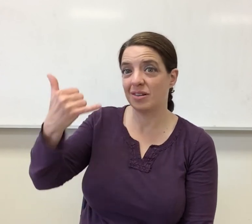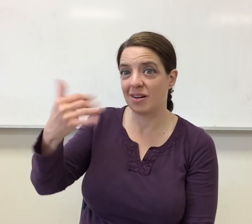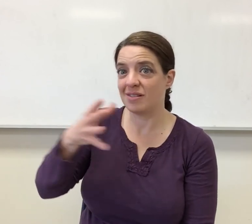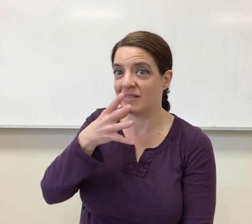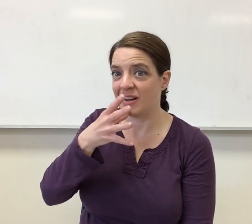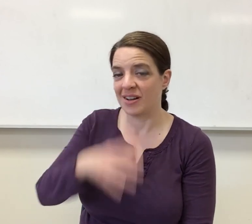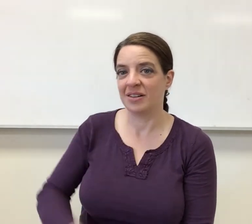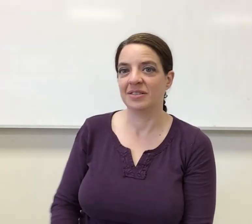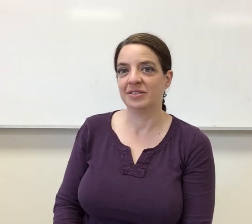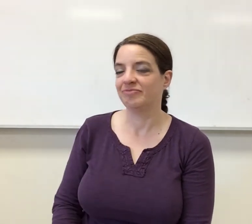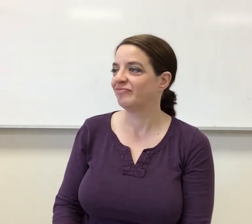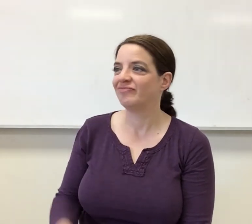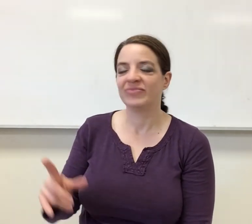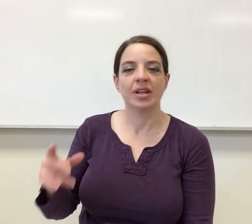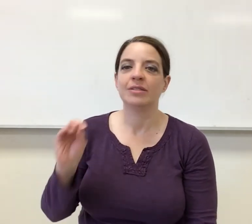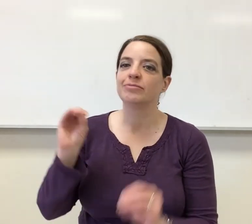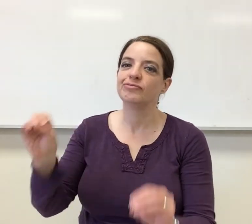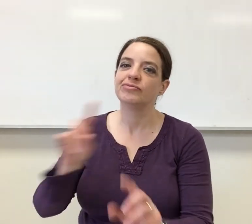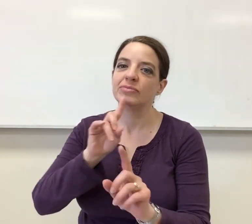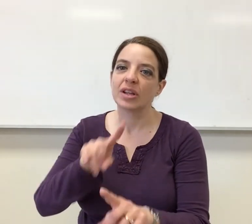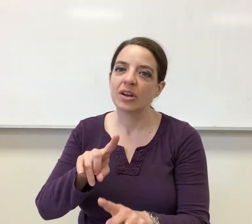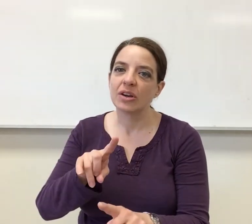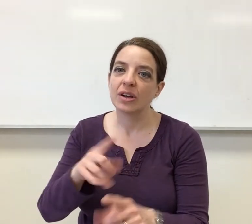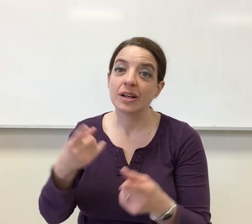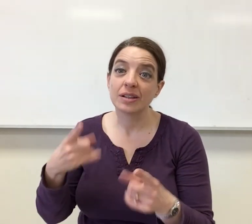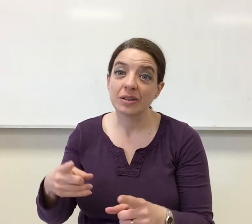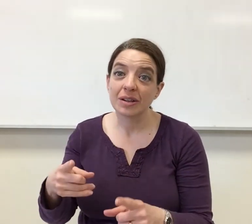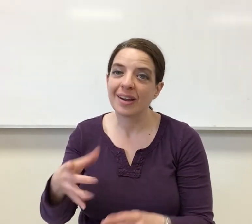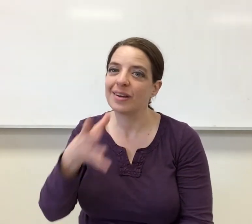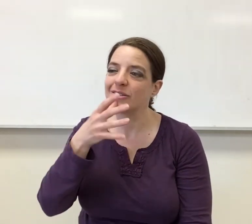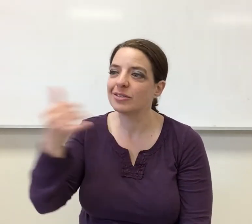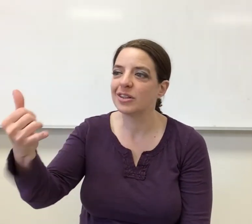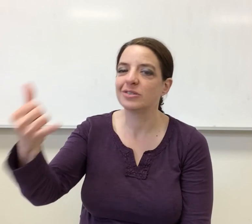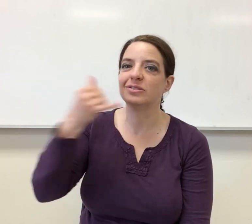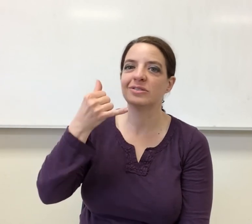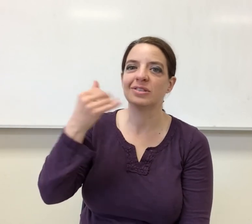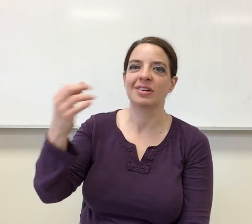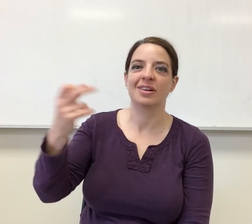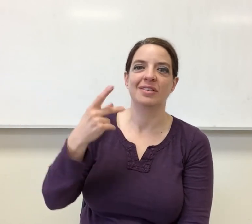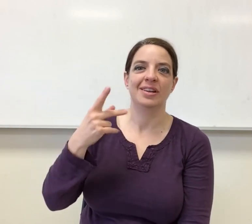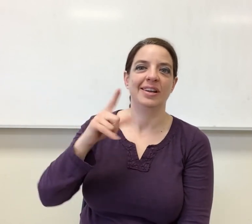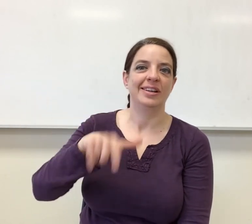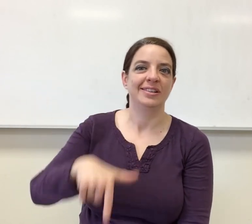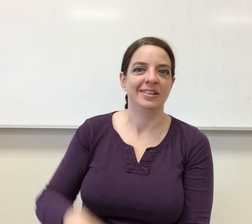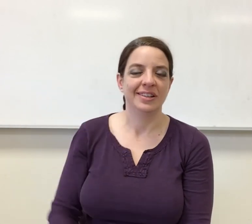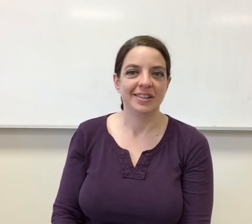So I can call my mom, but there's no answer. So then mom called me back.